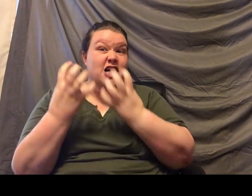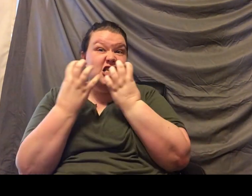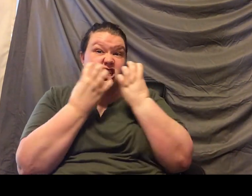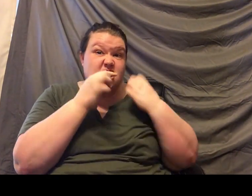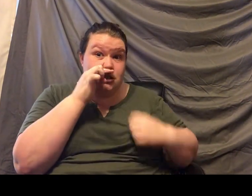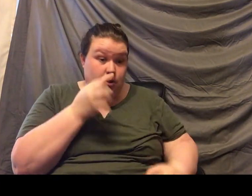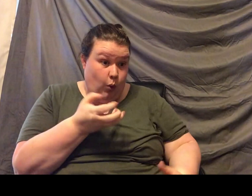buddy?